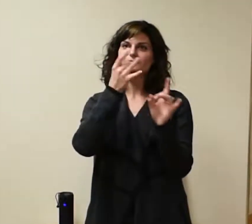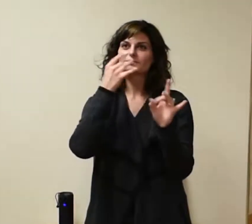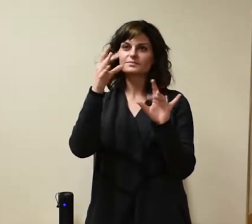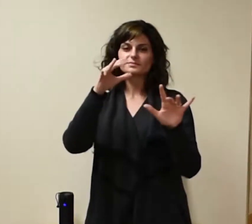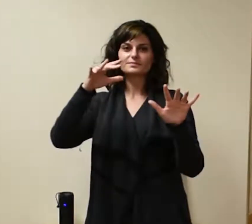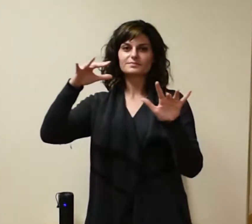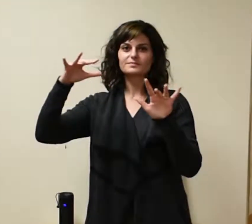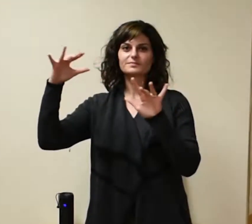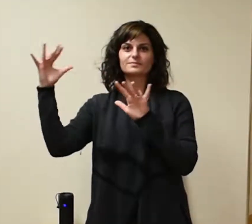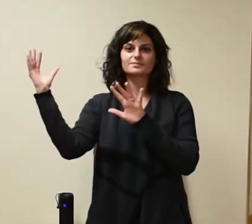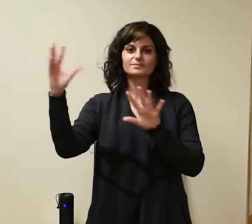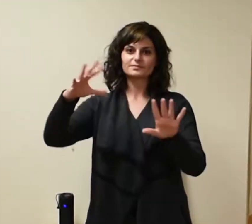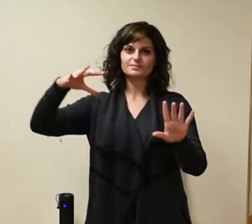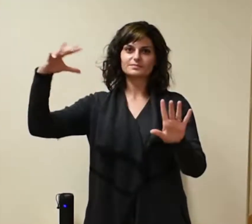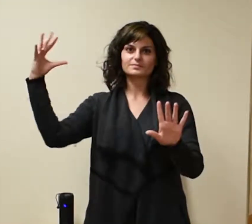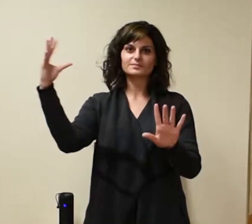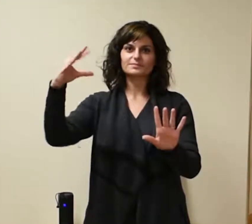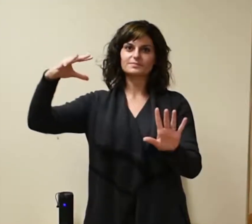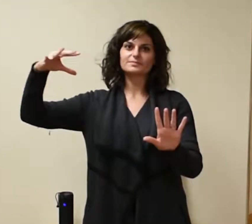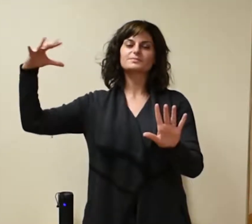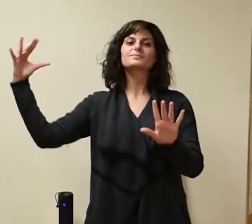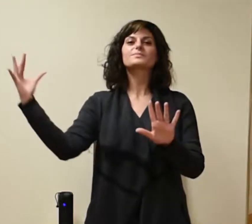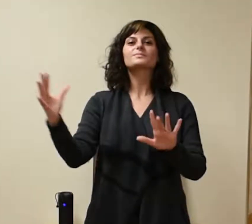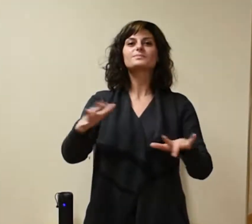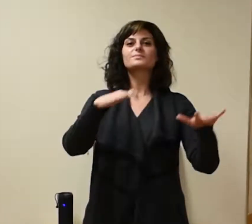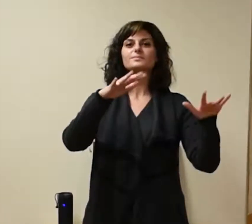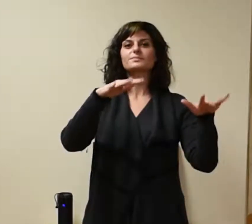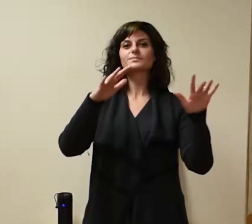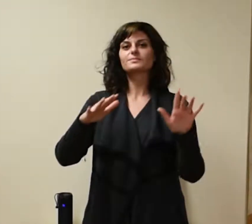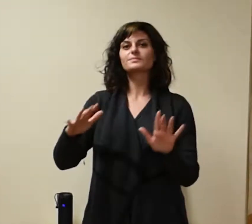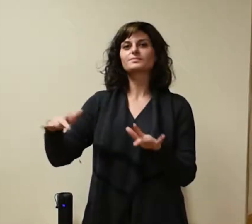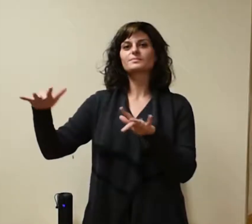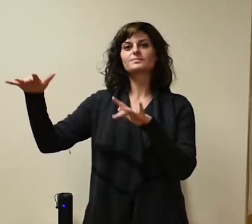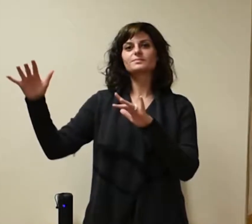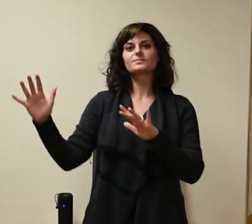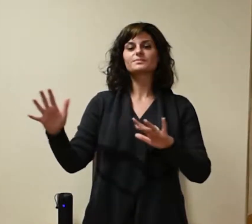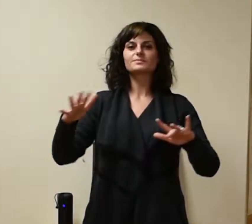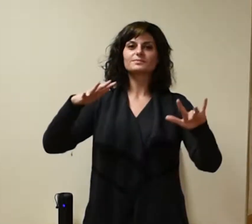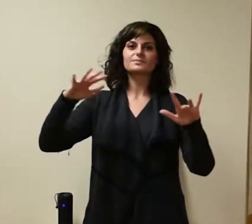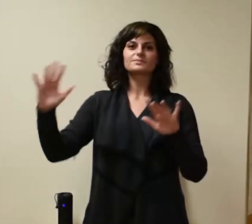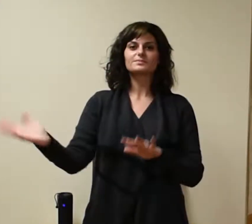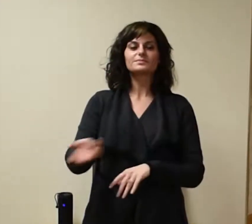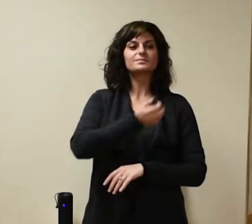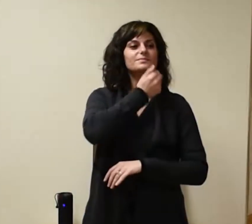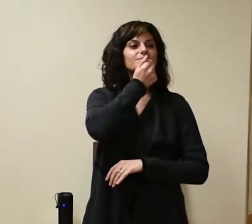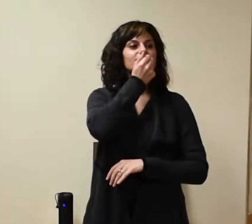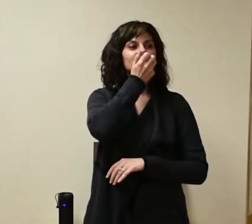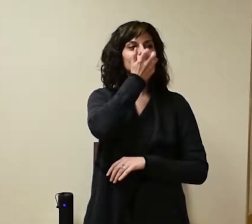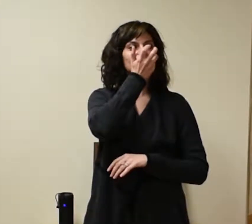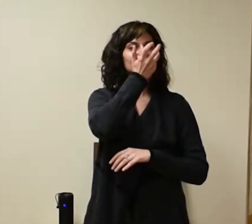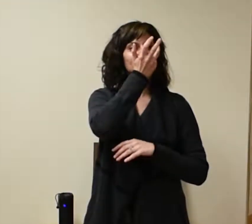and warmth of the sun,